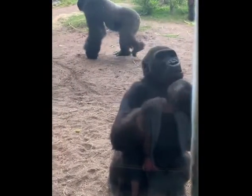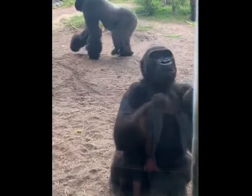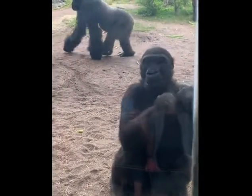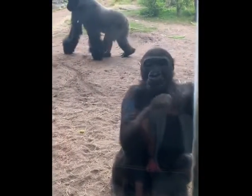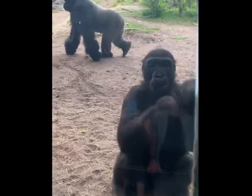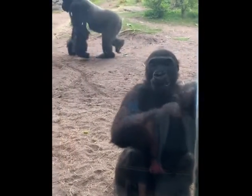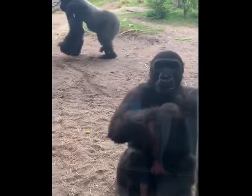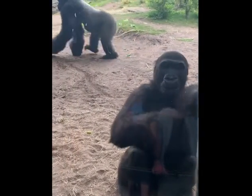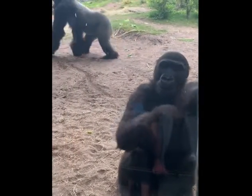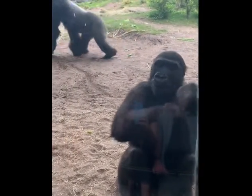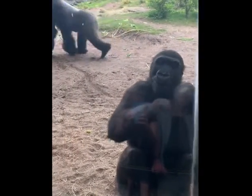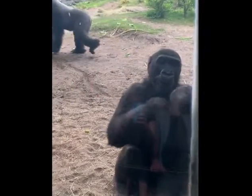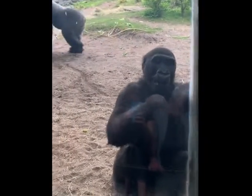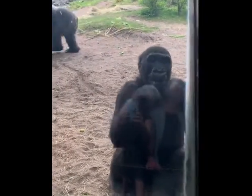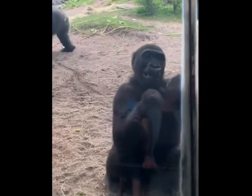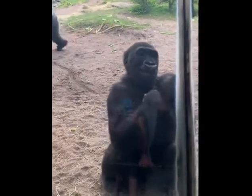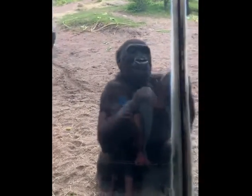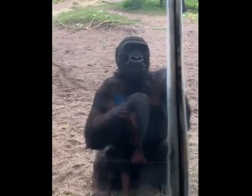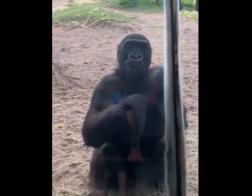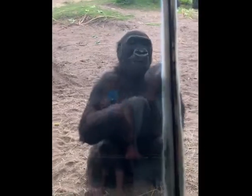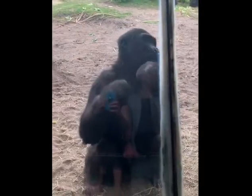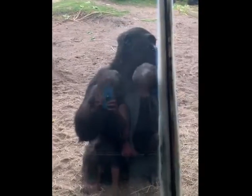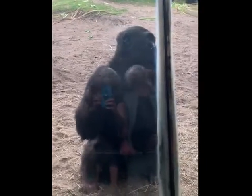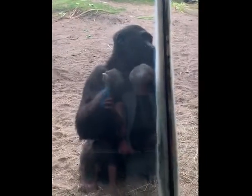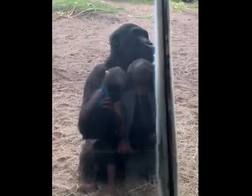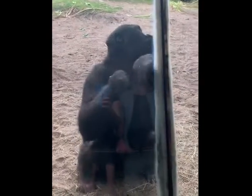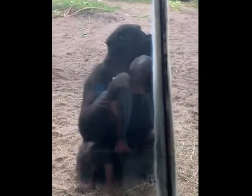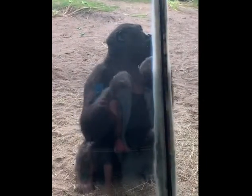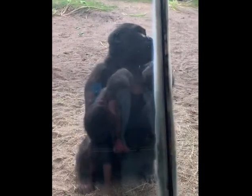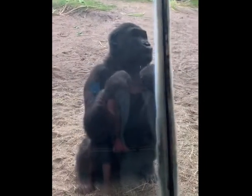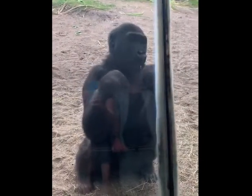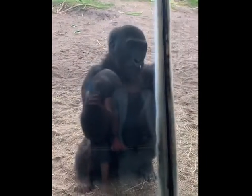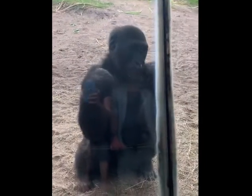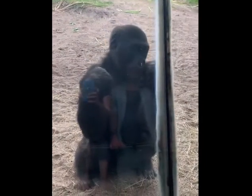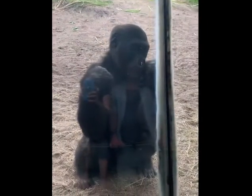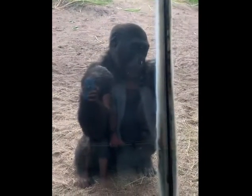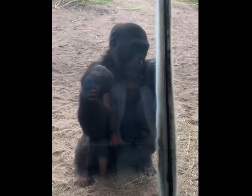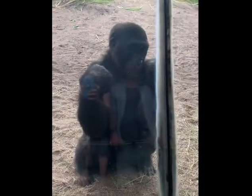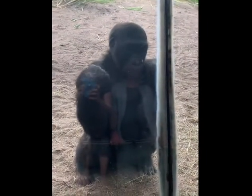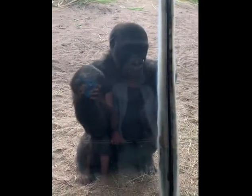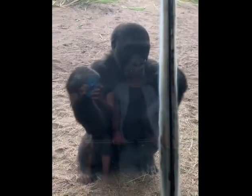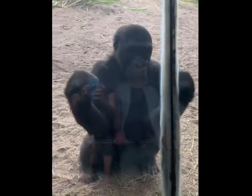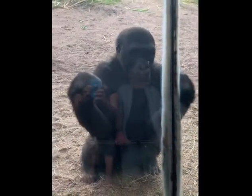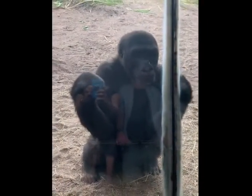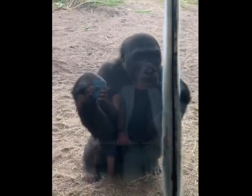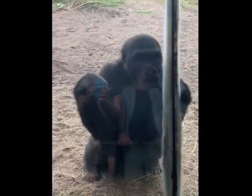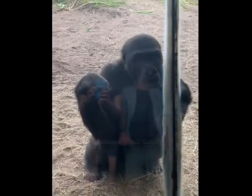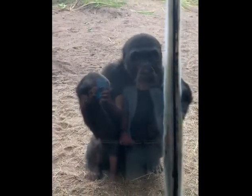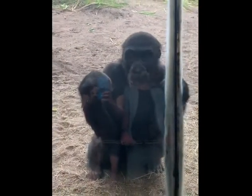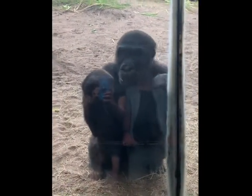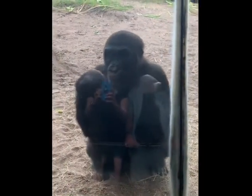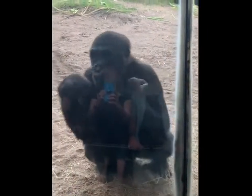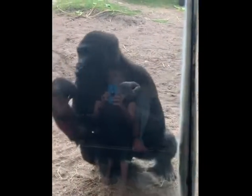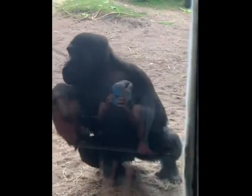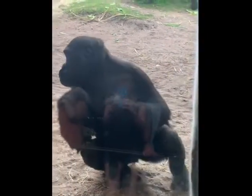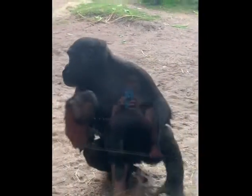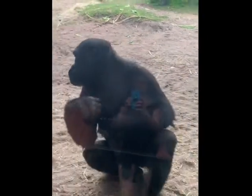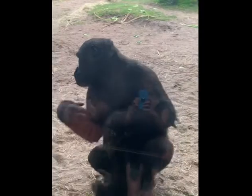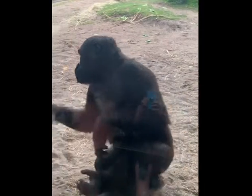This is how I probably picked that up from somebody else's house. So, that's why daddy wants to play, daddy doesn't want to play because he